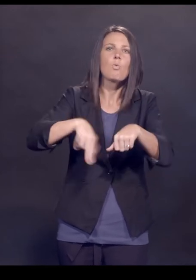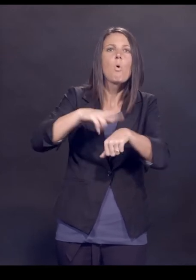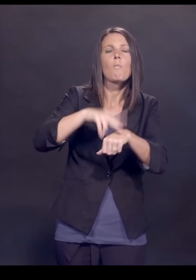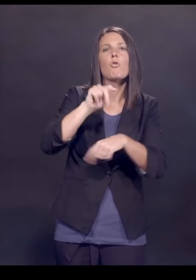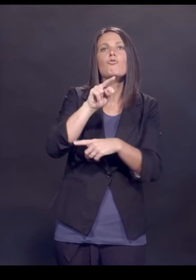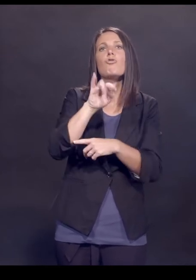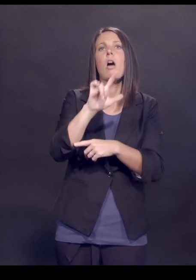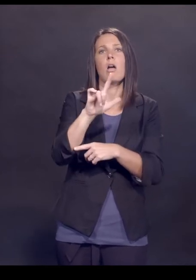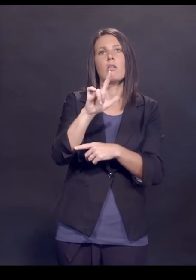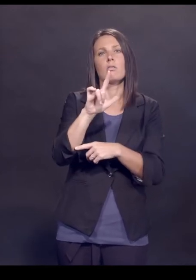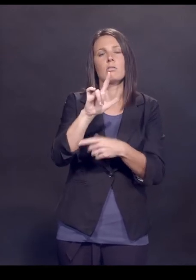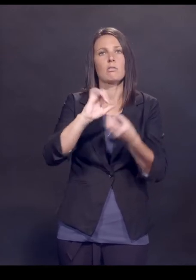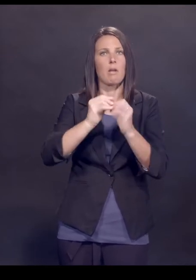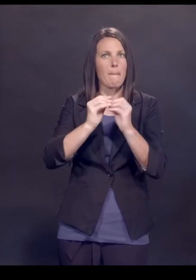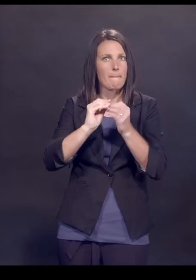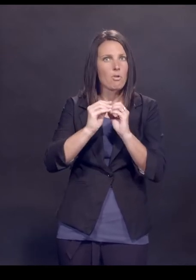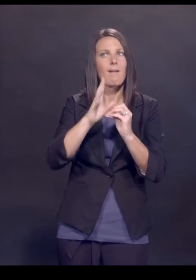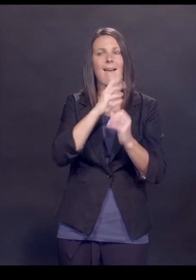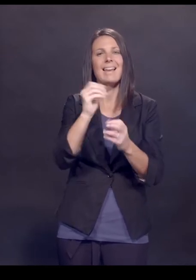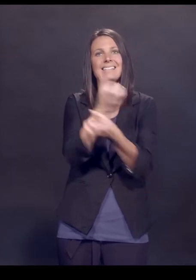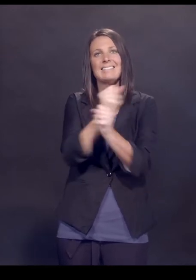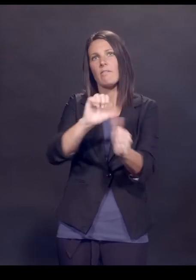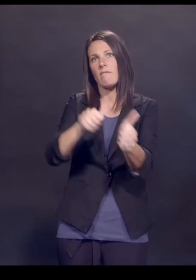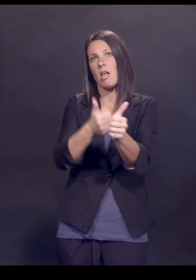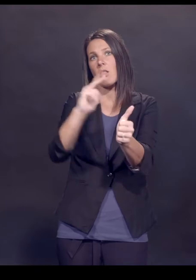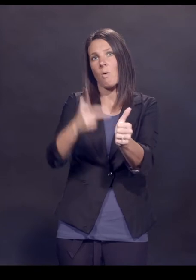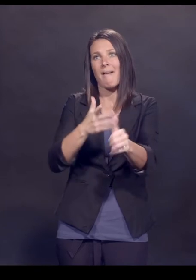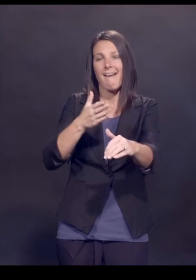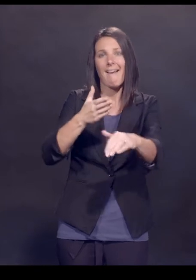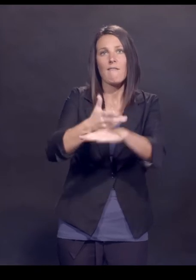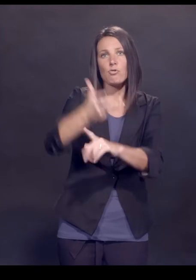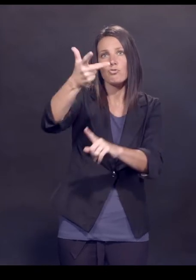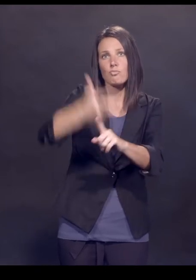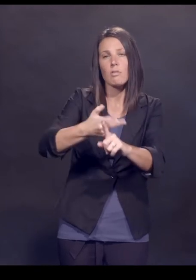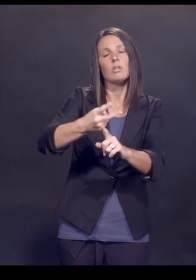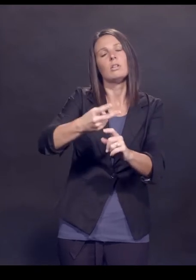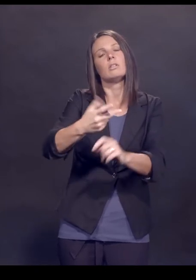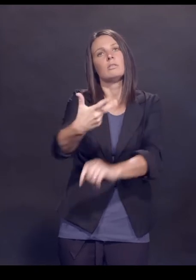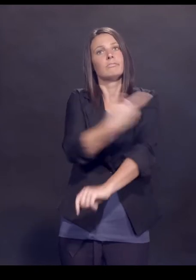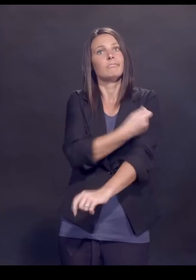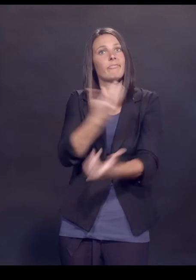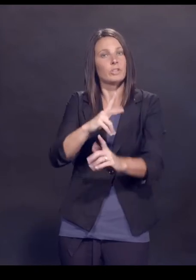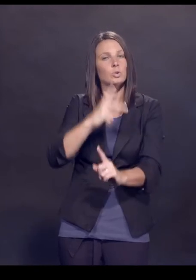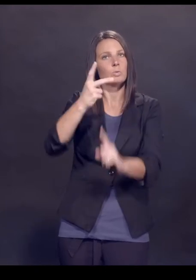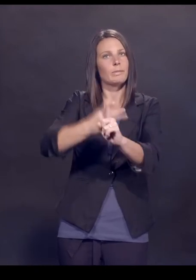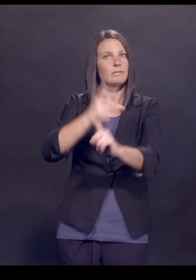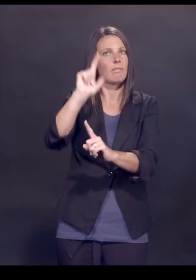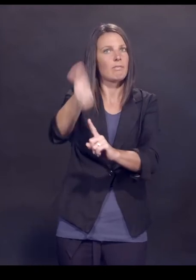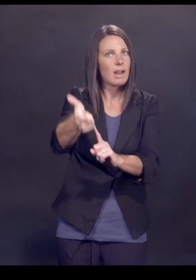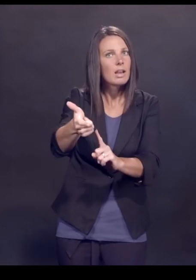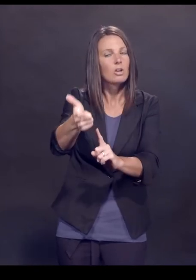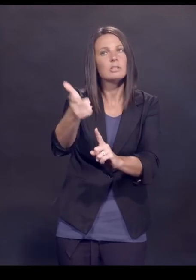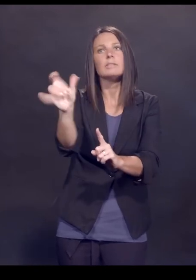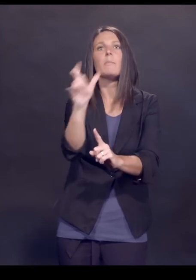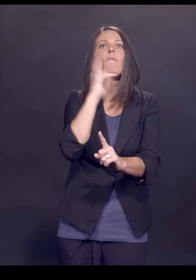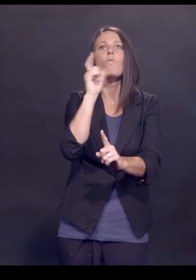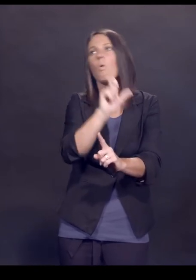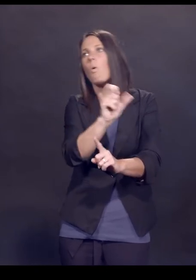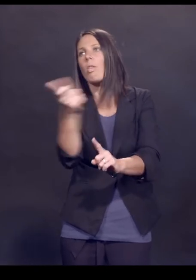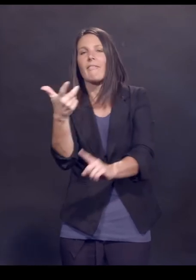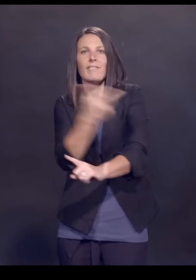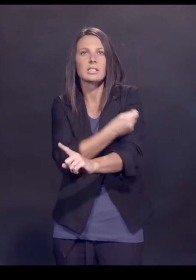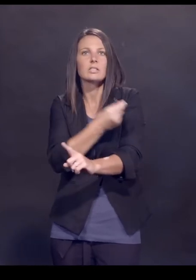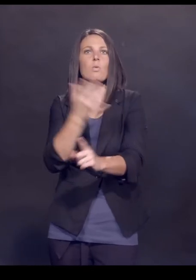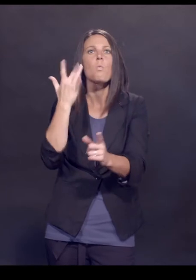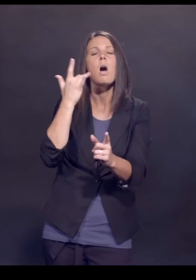Similarly, the length of safety follow-up, which is two months after the last dose, is similar for any pediatric or adult vaccine because all of the serious